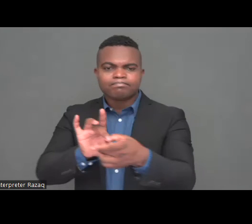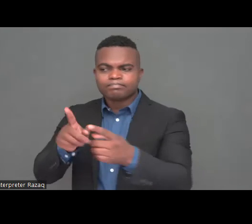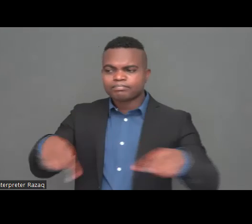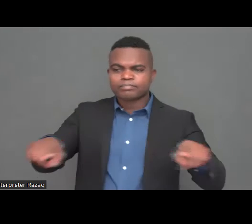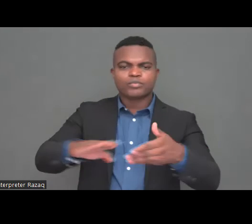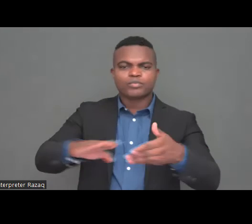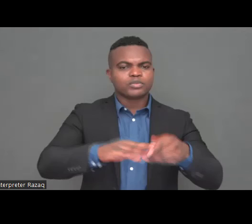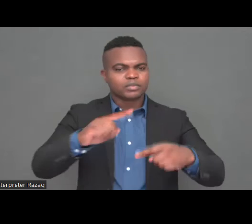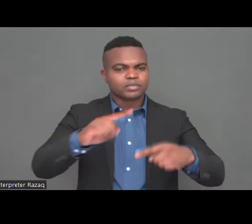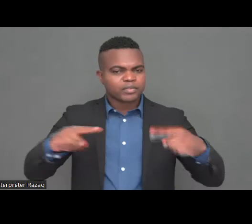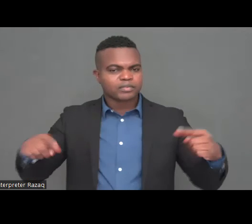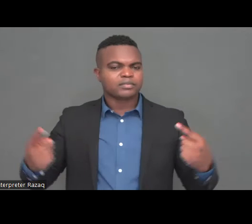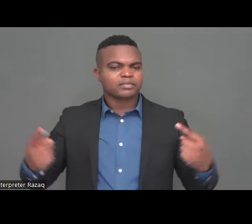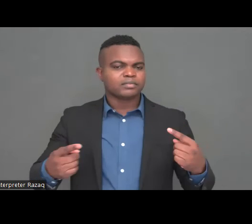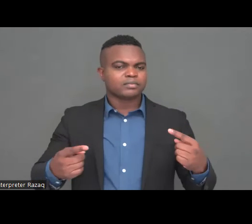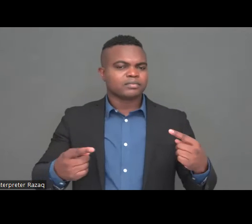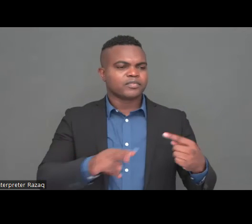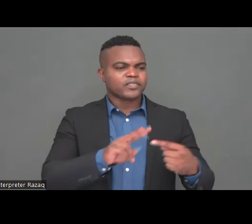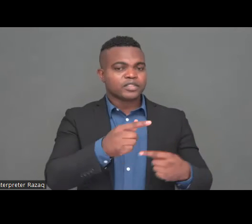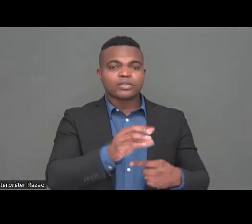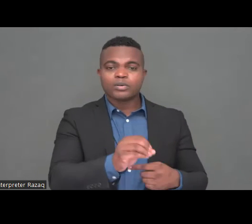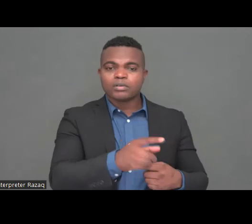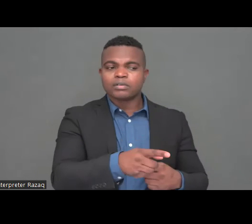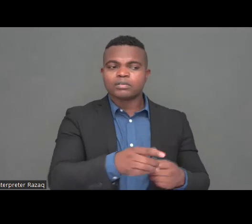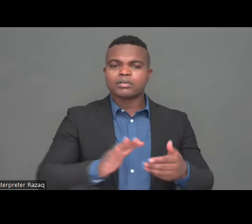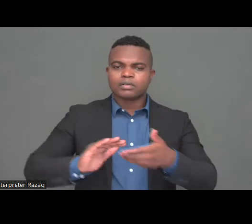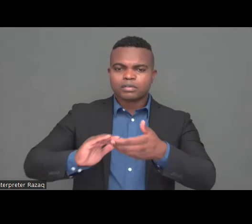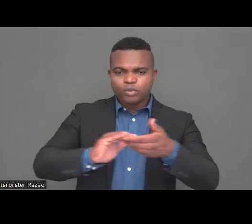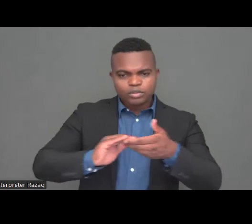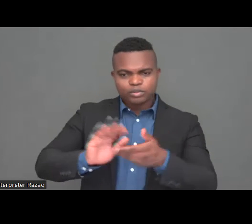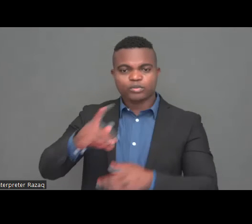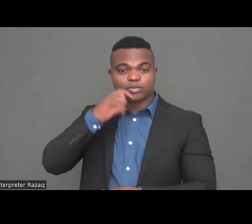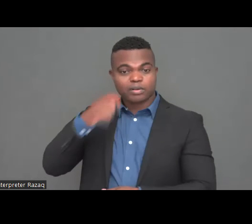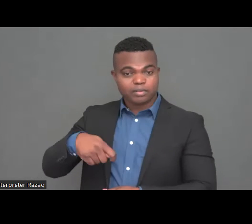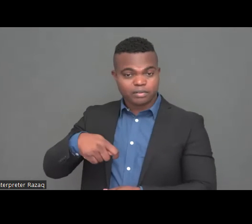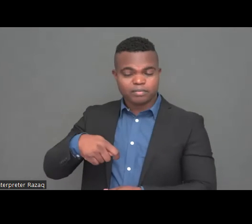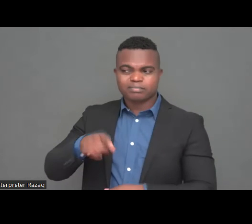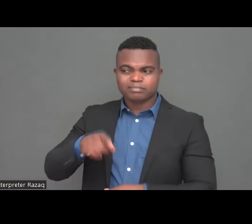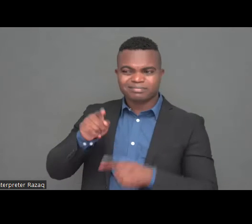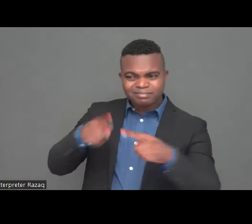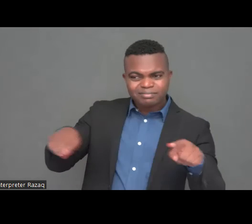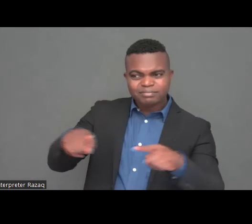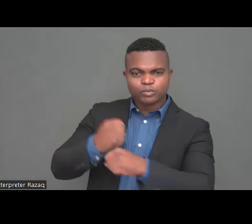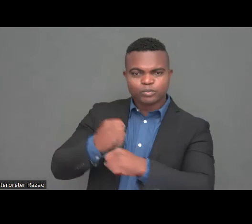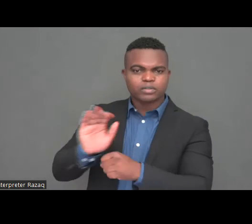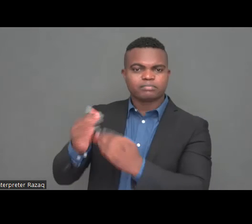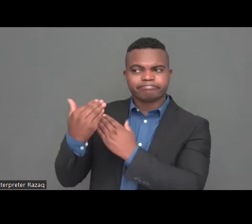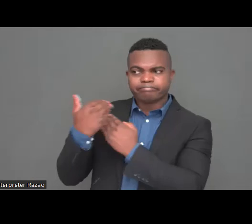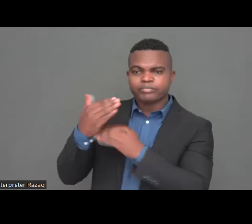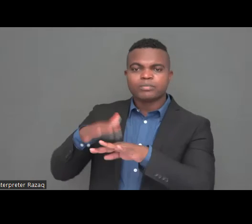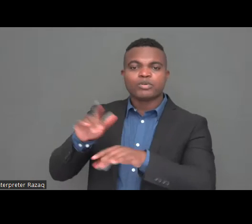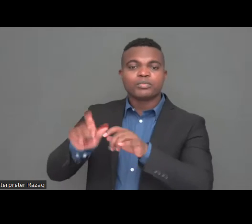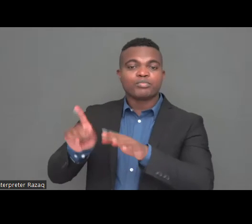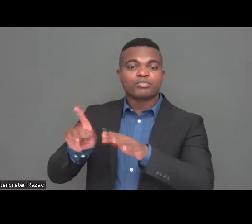there are 260,000 people with intellectual disabilities in Ukraine most of them and their